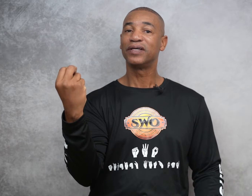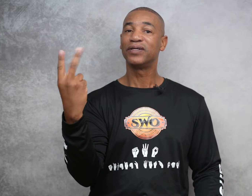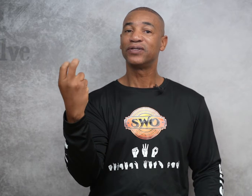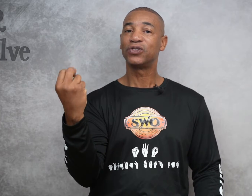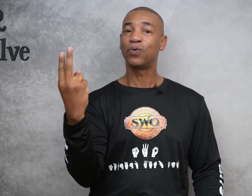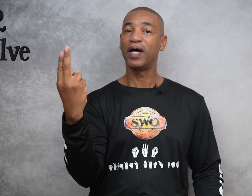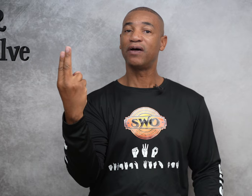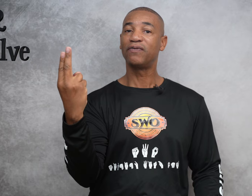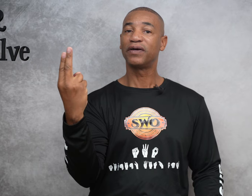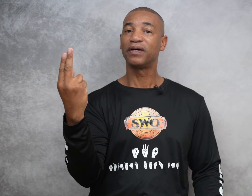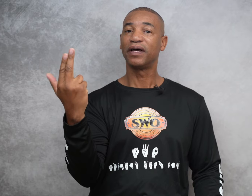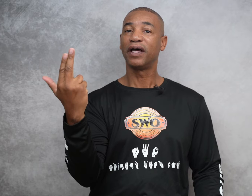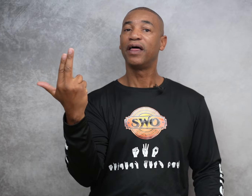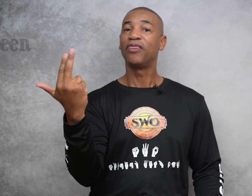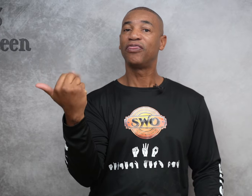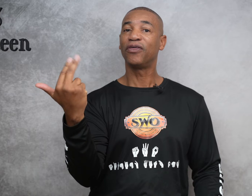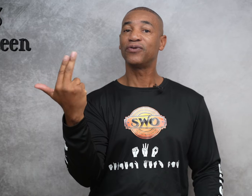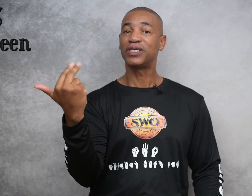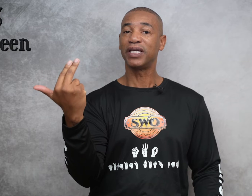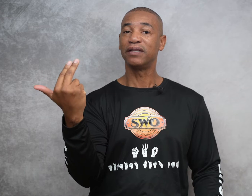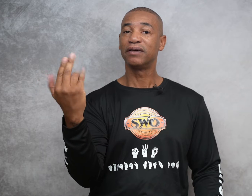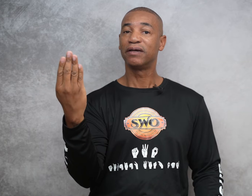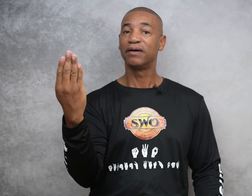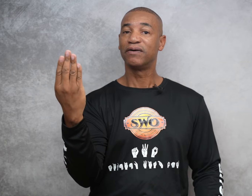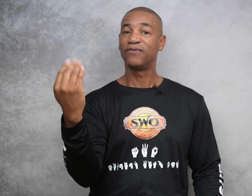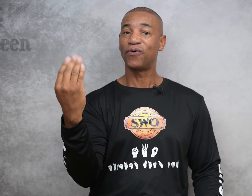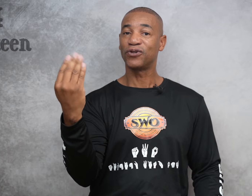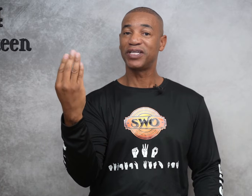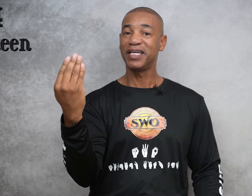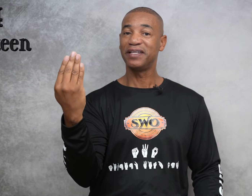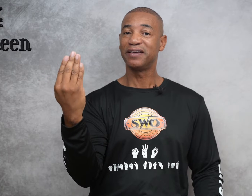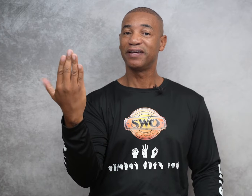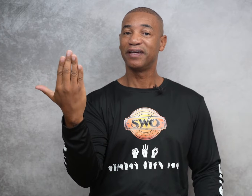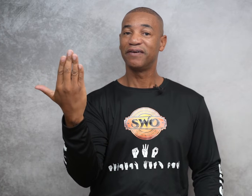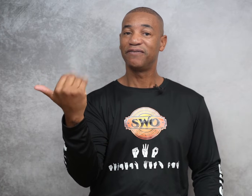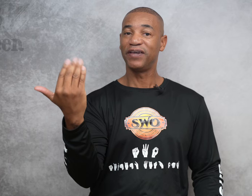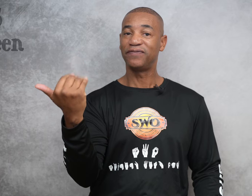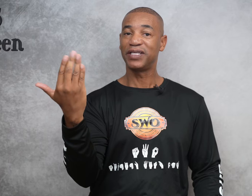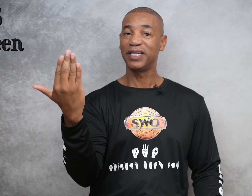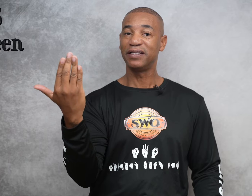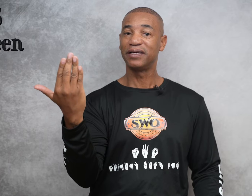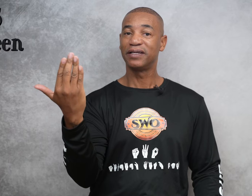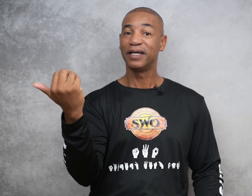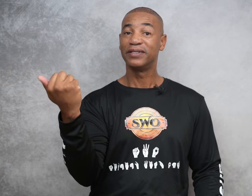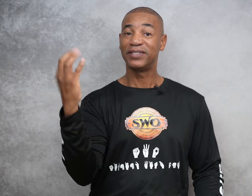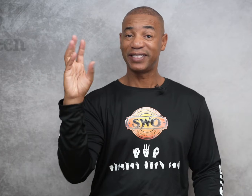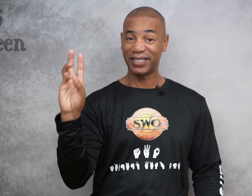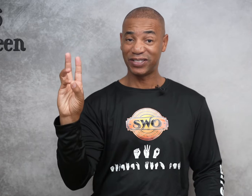12, 13, 14, 15, 16,